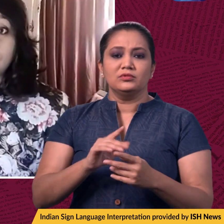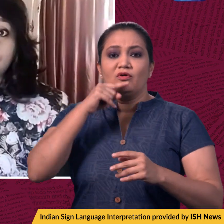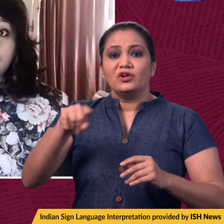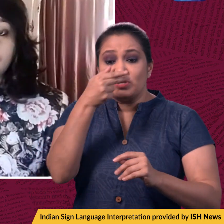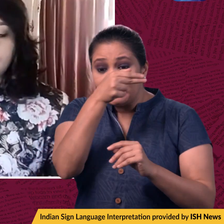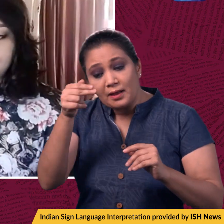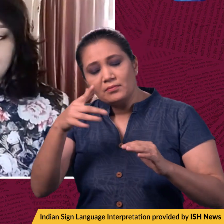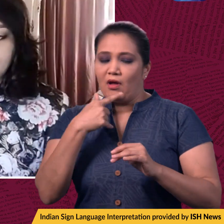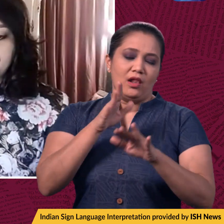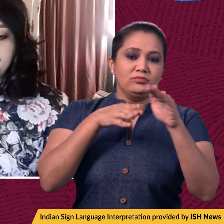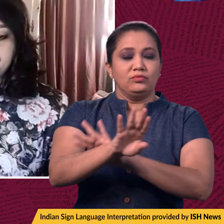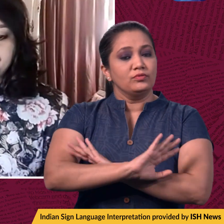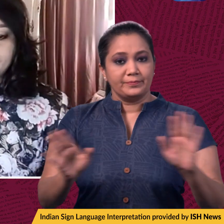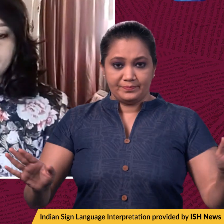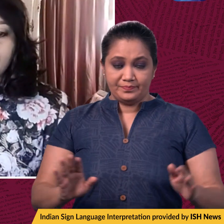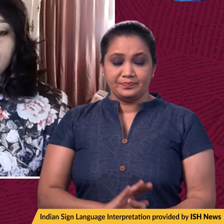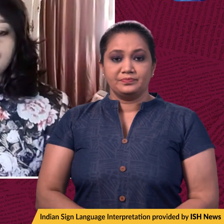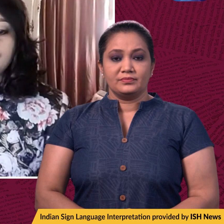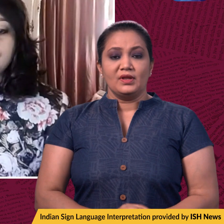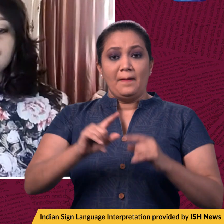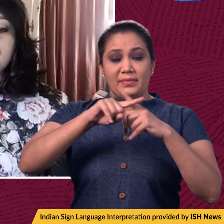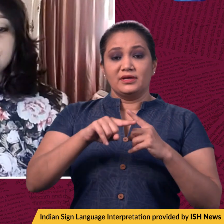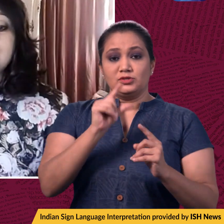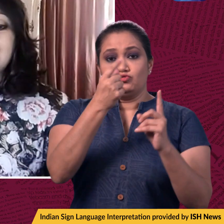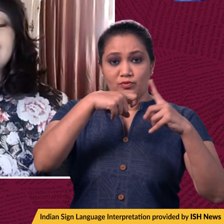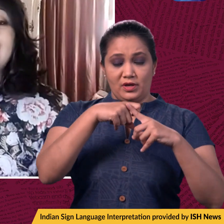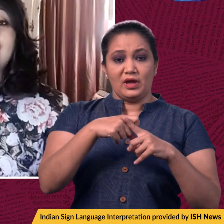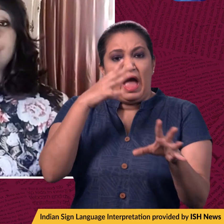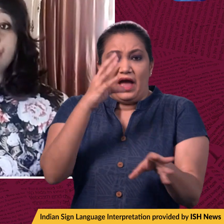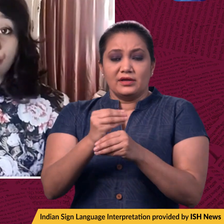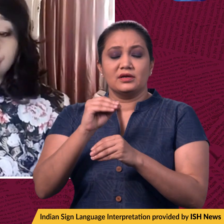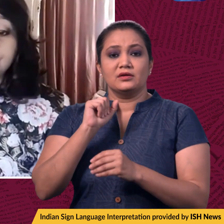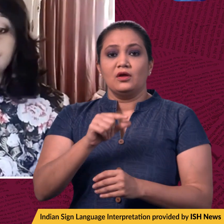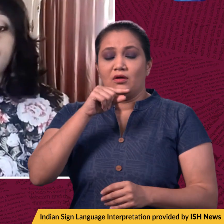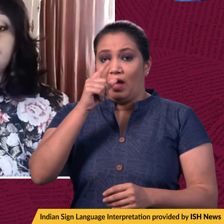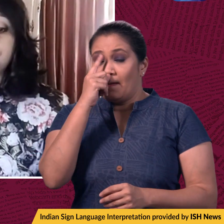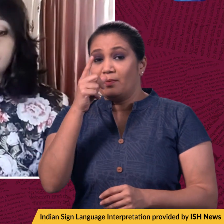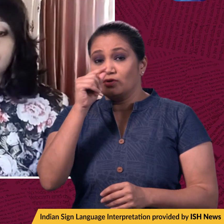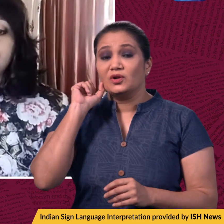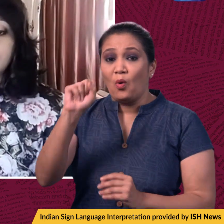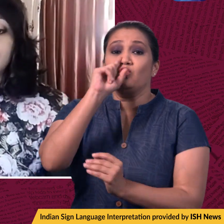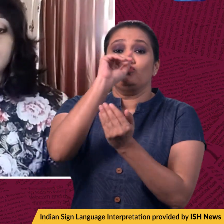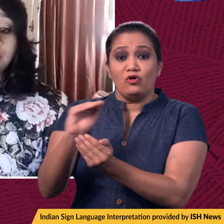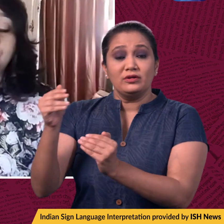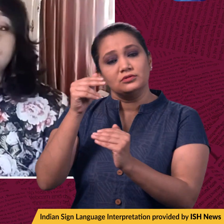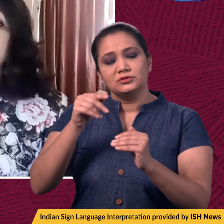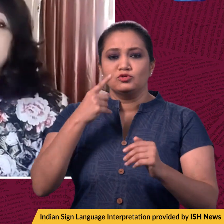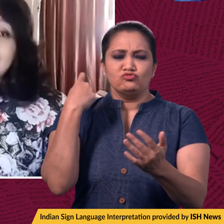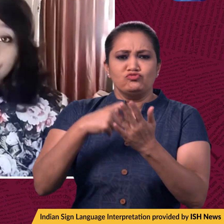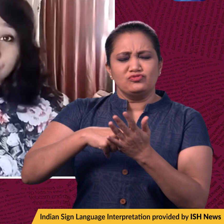Russian flag. Also in the news, Britain has added daughters of Russian President Vladimir Putin to its sanction